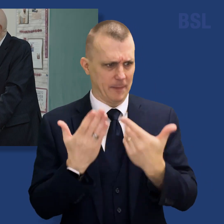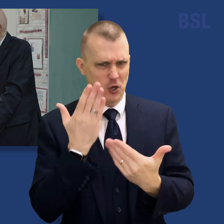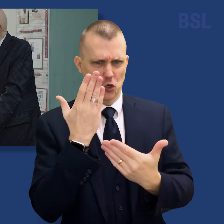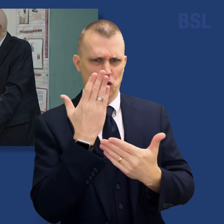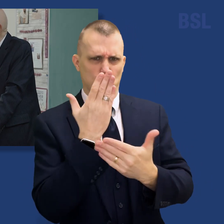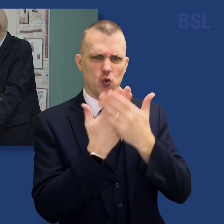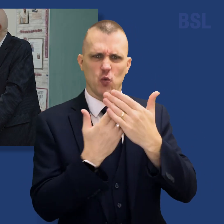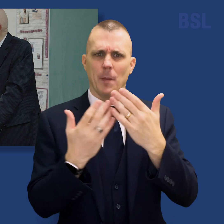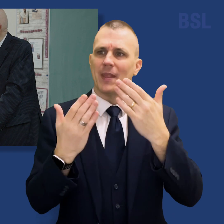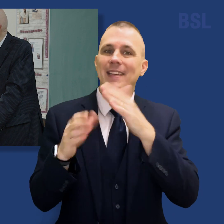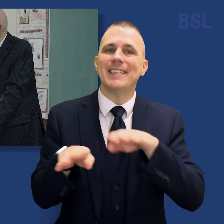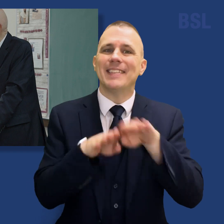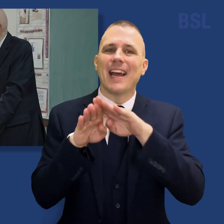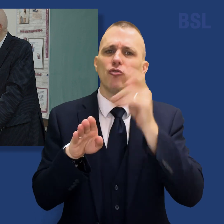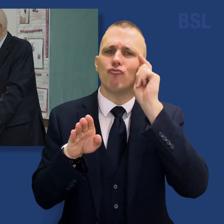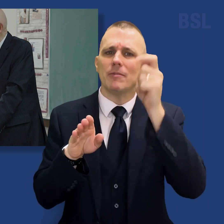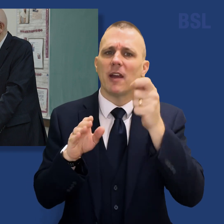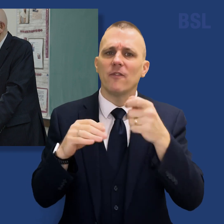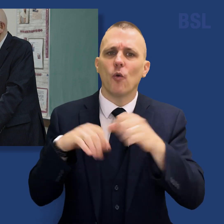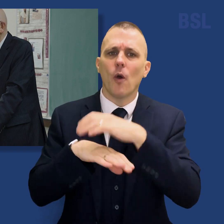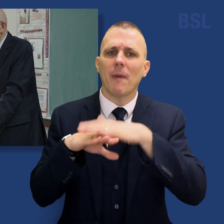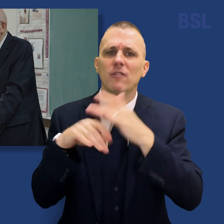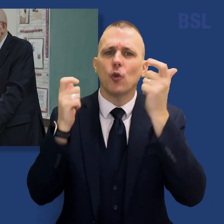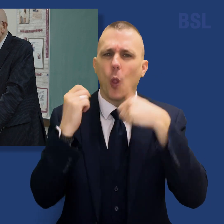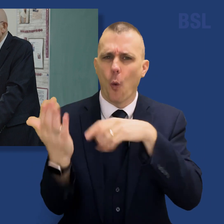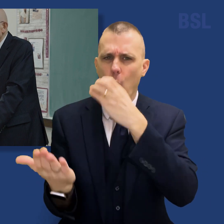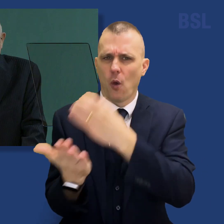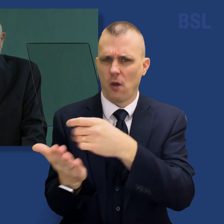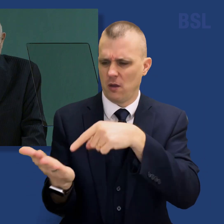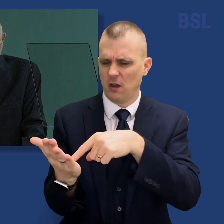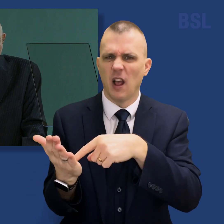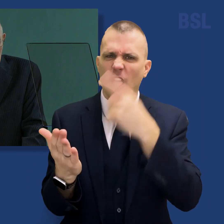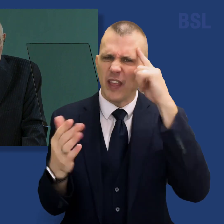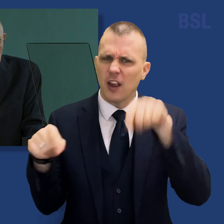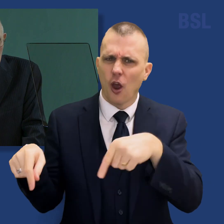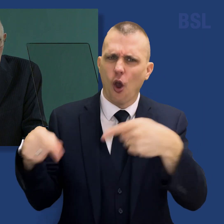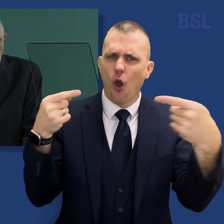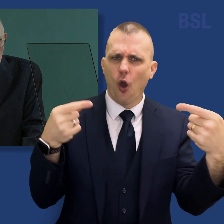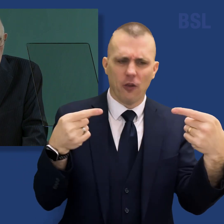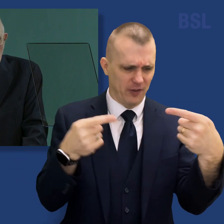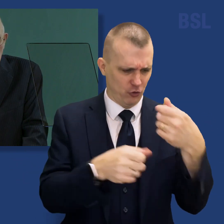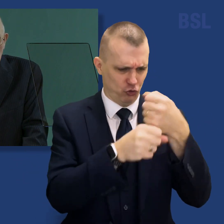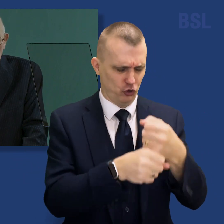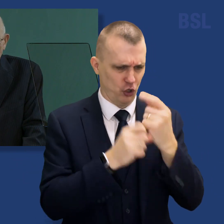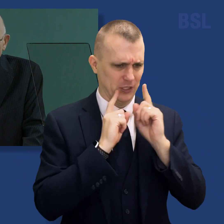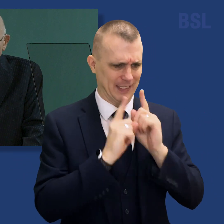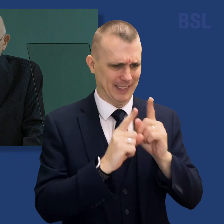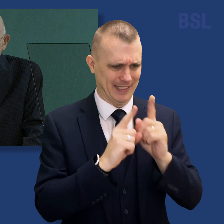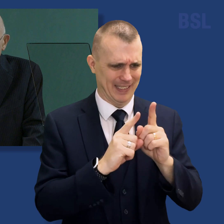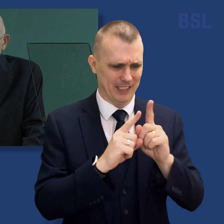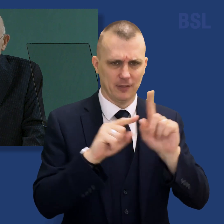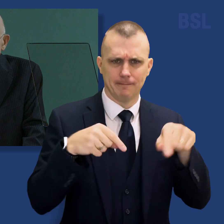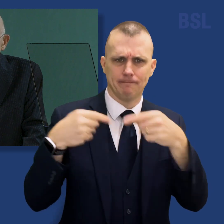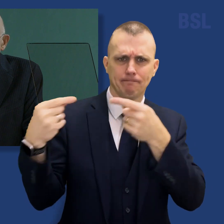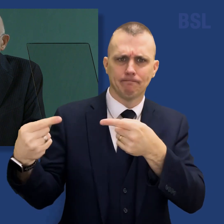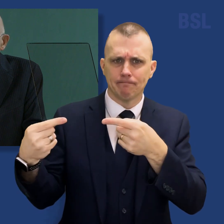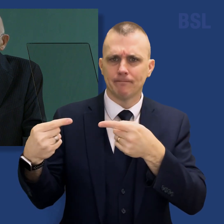national respect for marriage law is in conflict with the Church's teachings against same